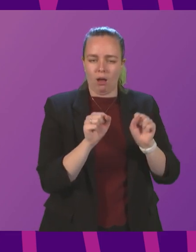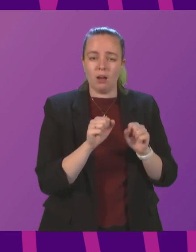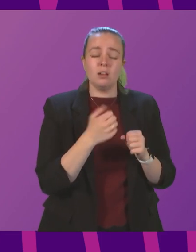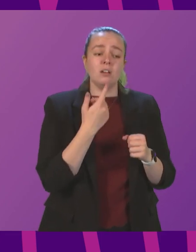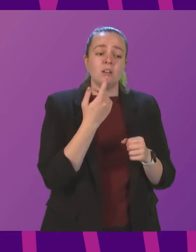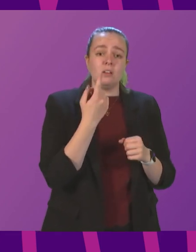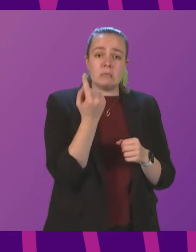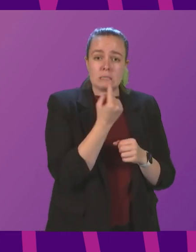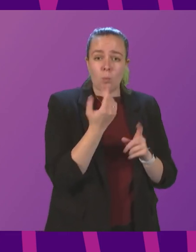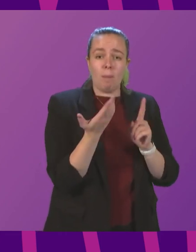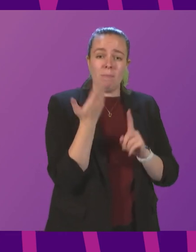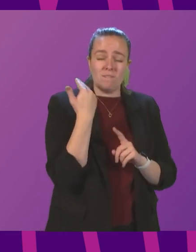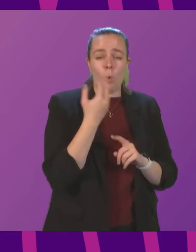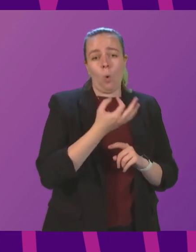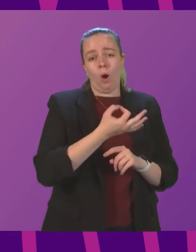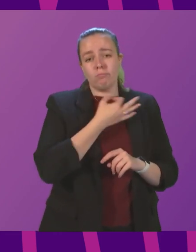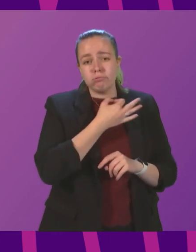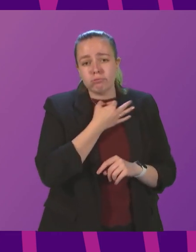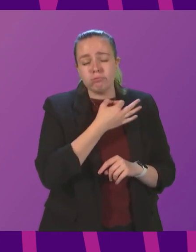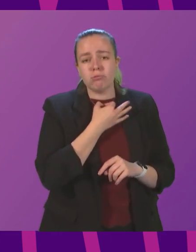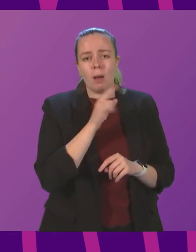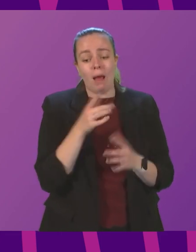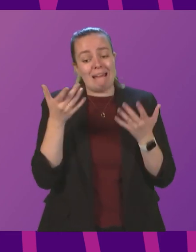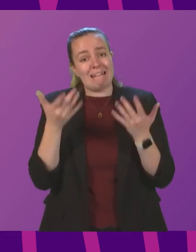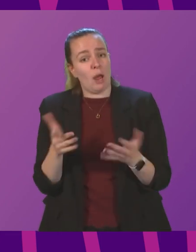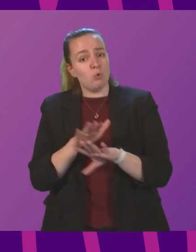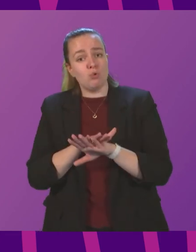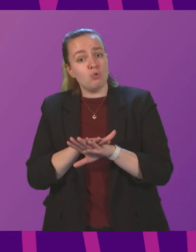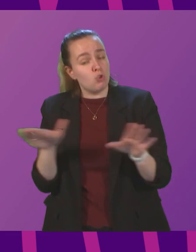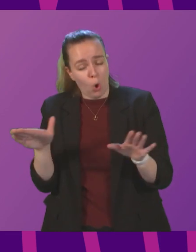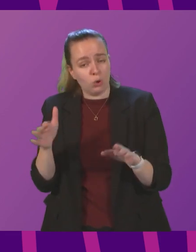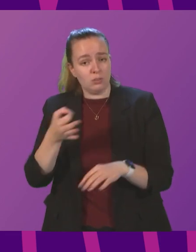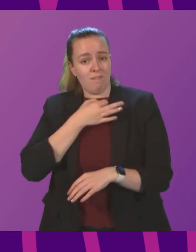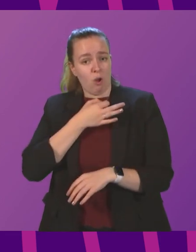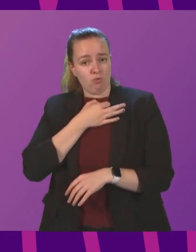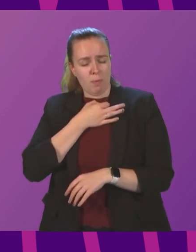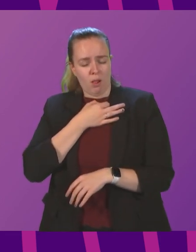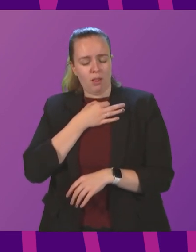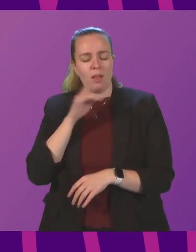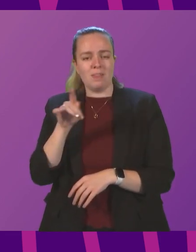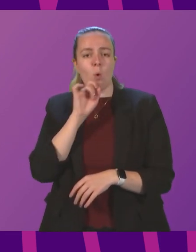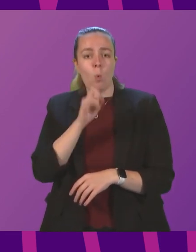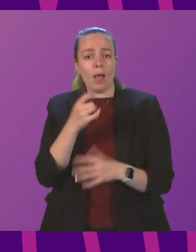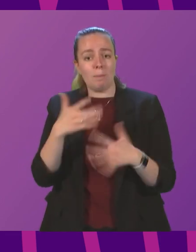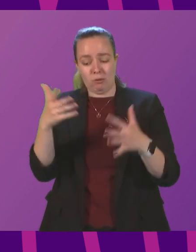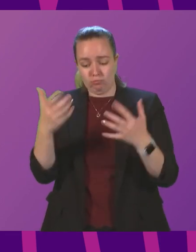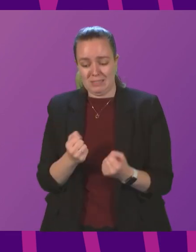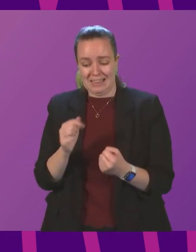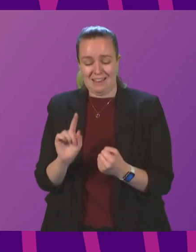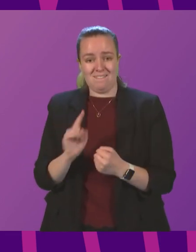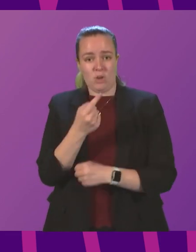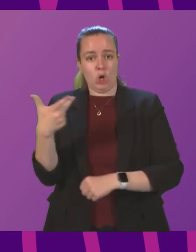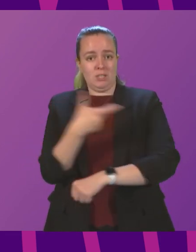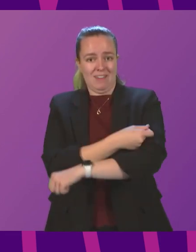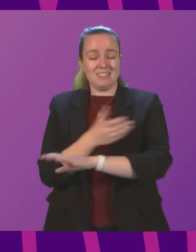classed as clinically extremely vulnerable or at risk but is now no longer considered to be so, they will have received their initial doses